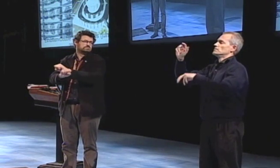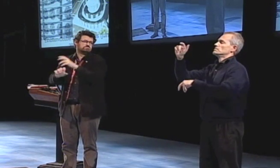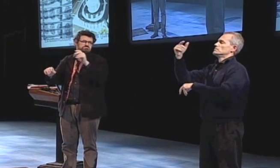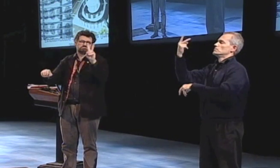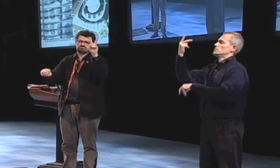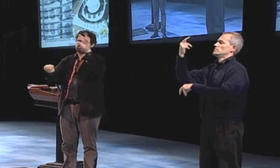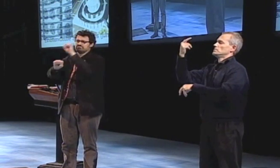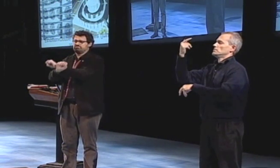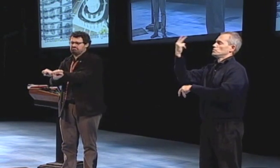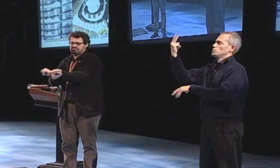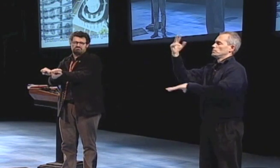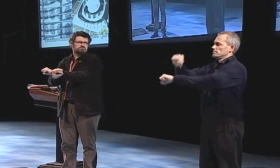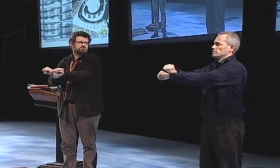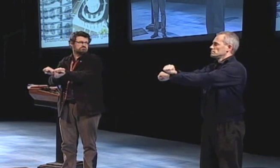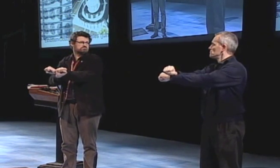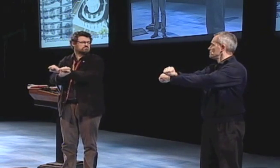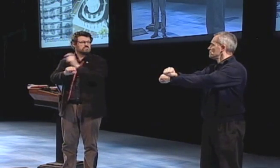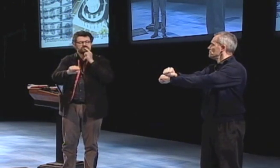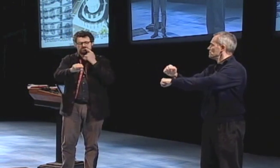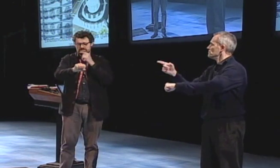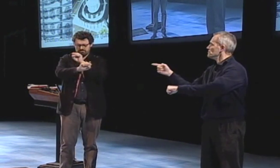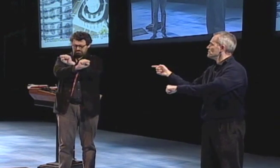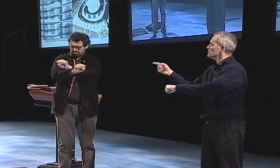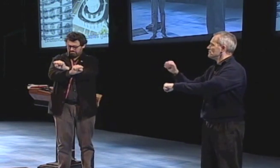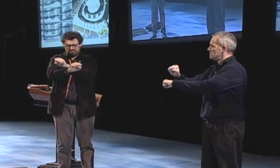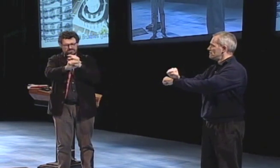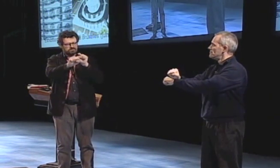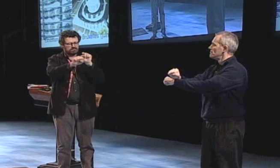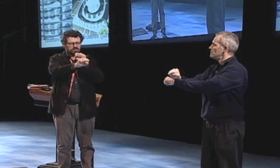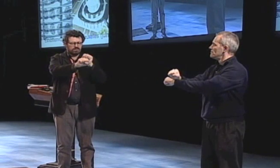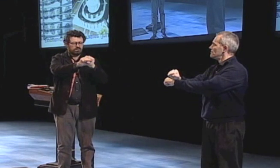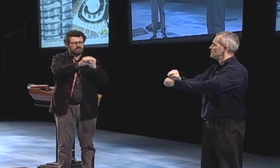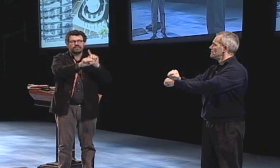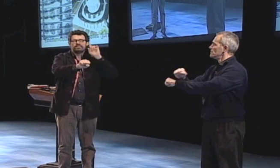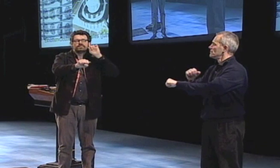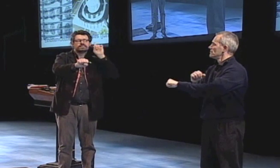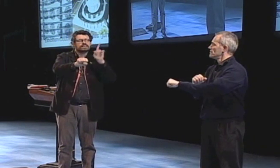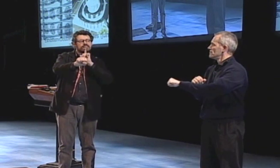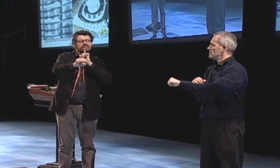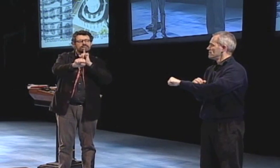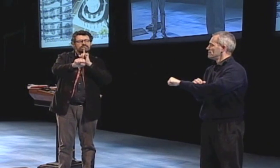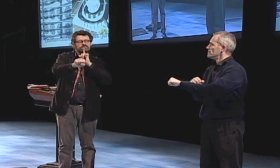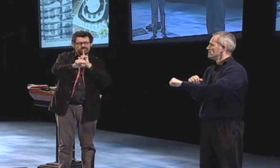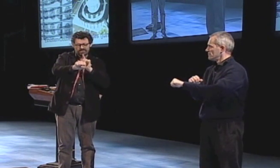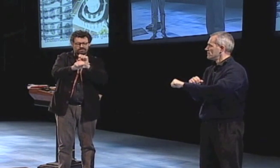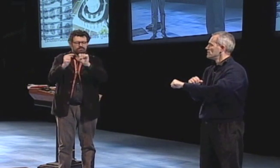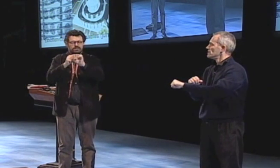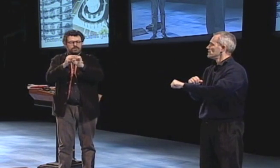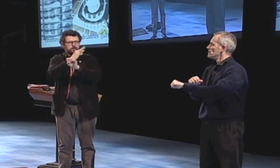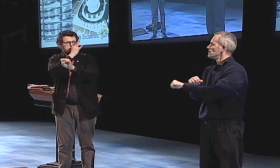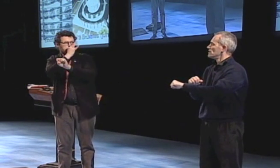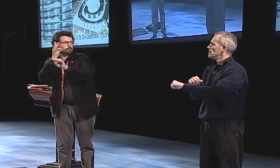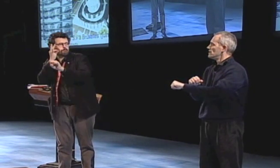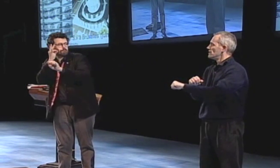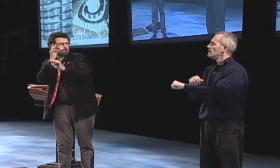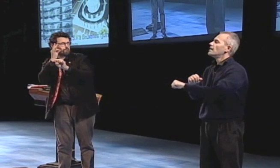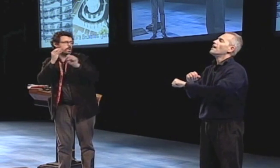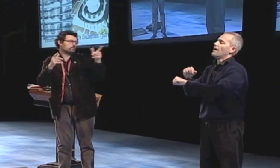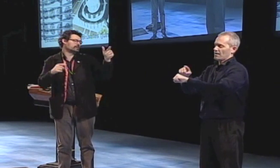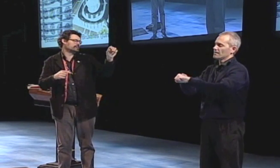the name of the movie is two captives two slaves two